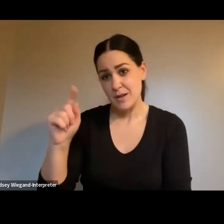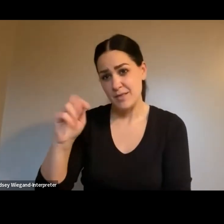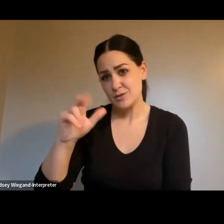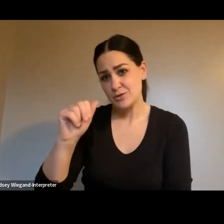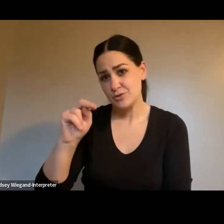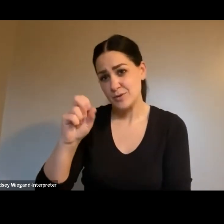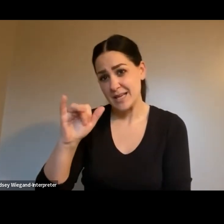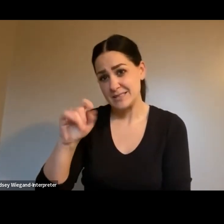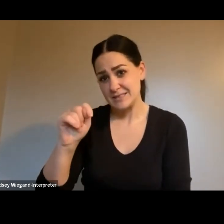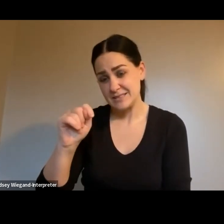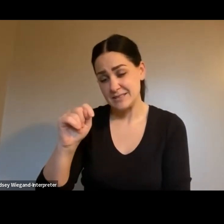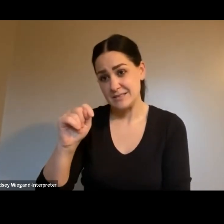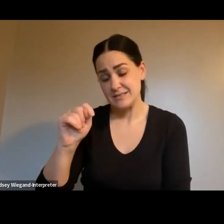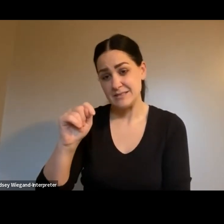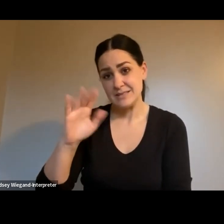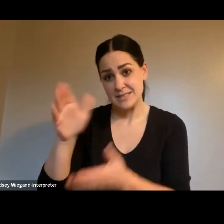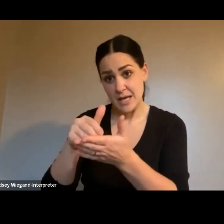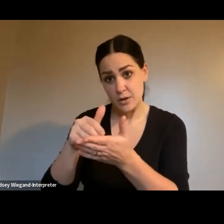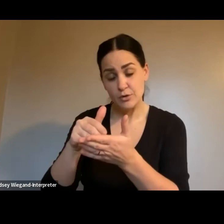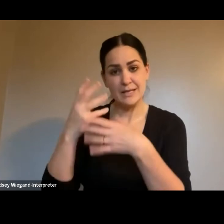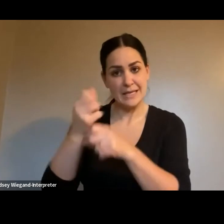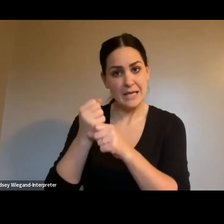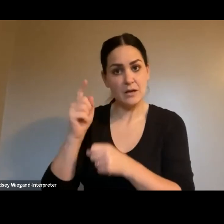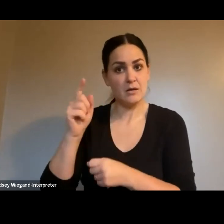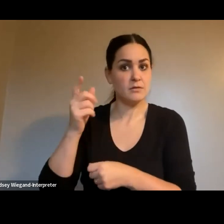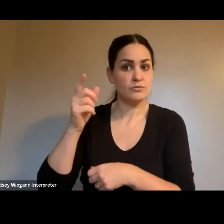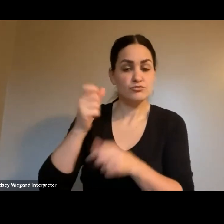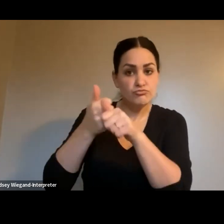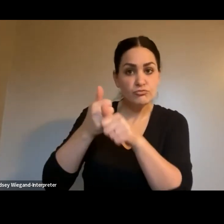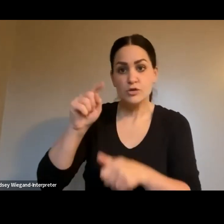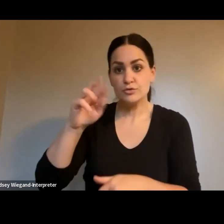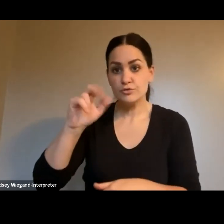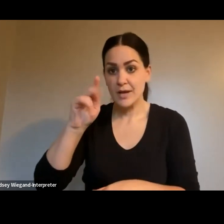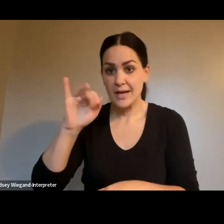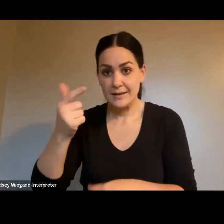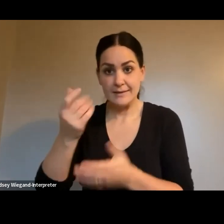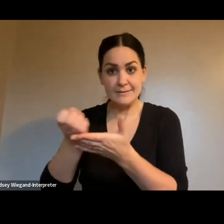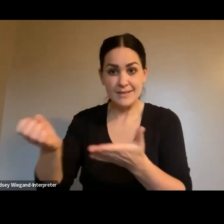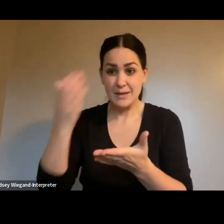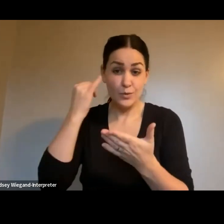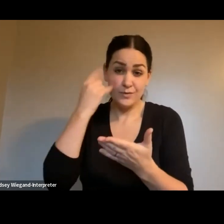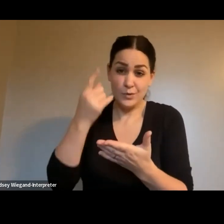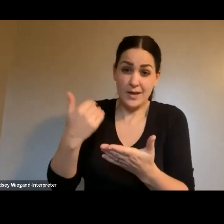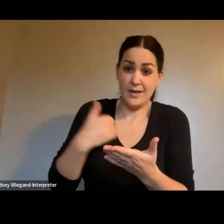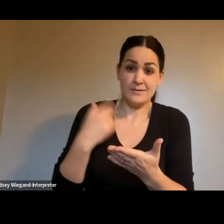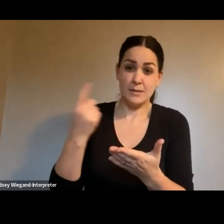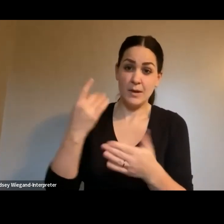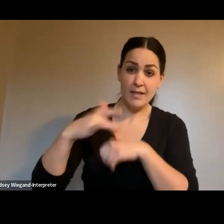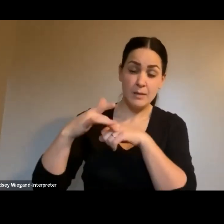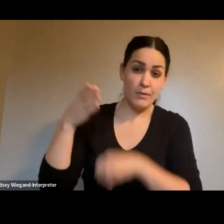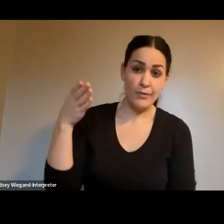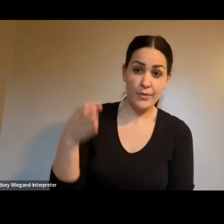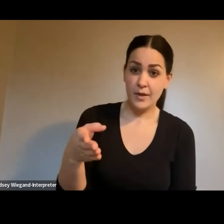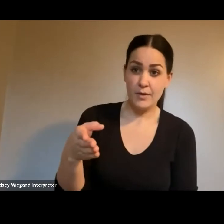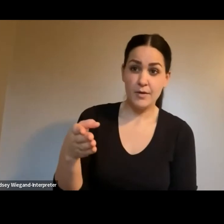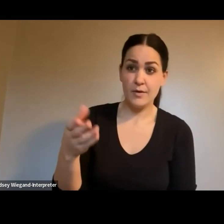tracking device enabled. I don't know if you have any technicians available at the at the transit center that could assist in doing